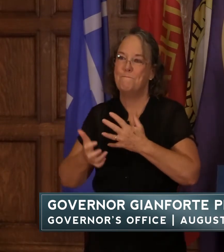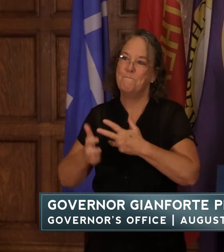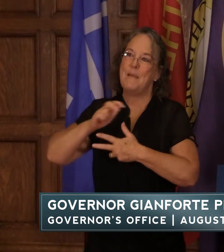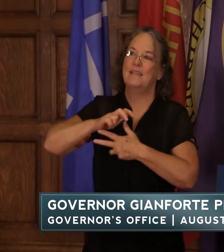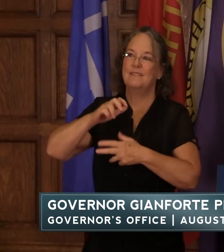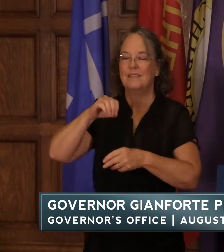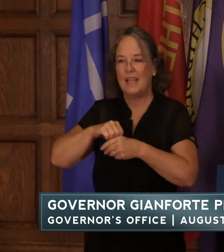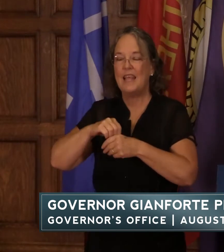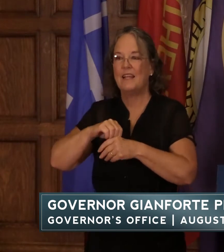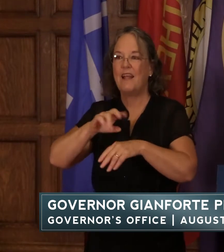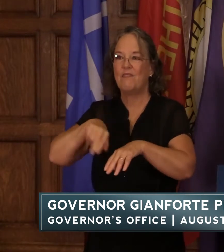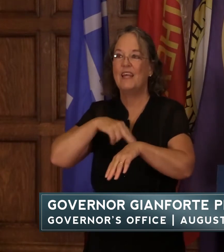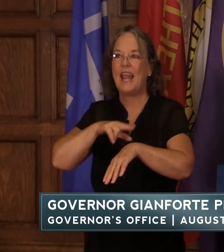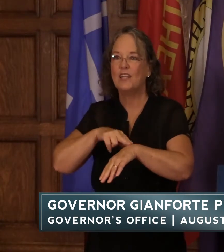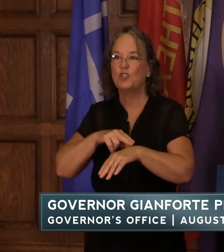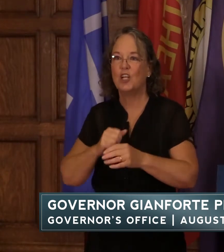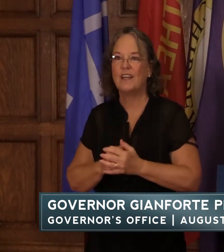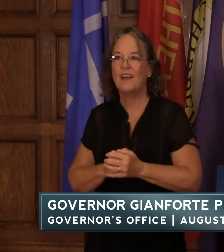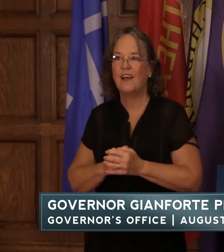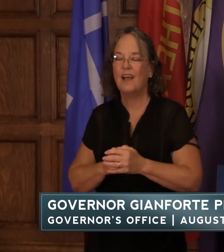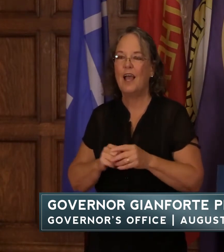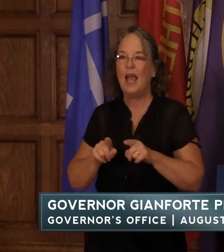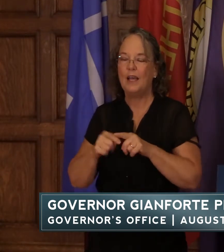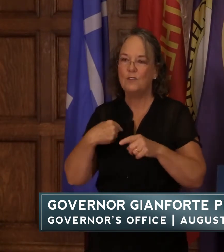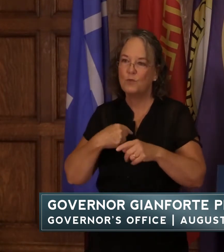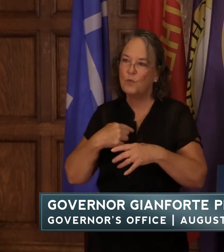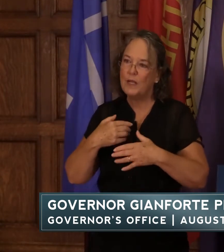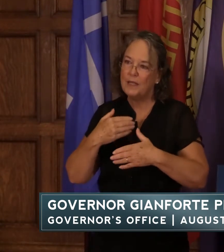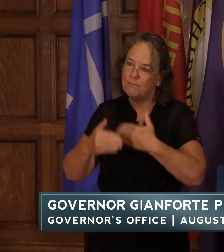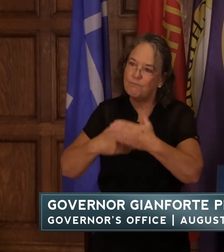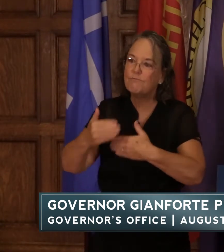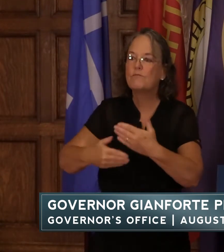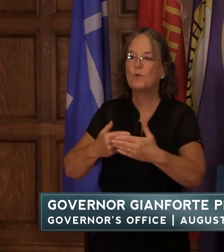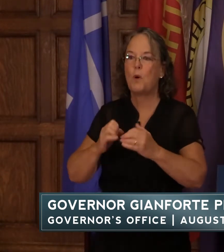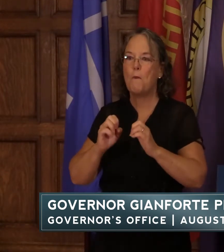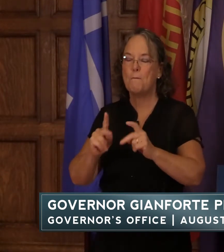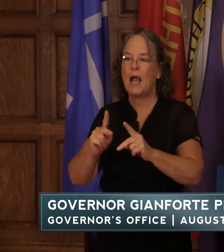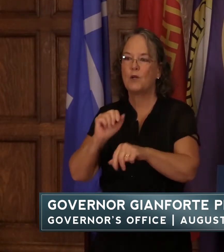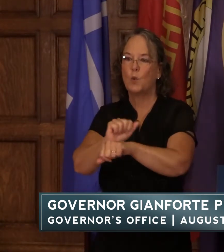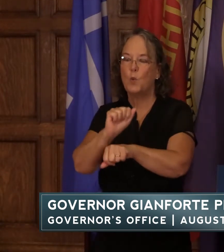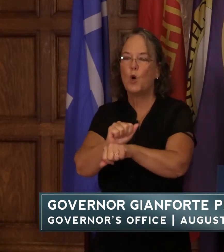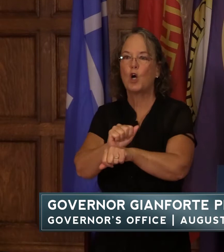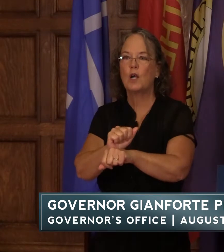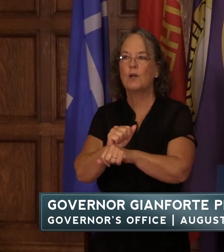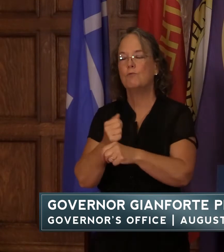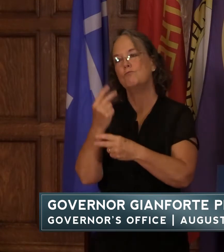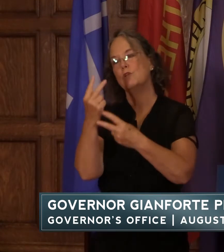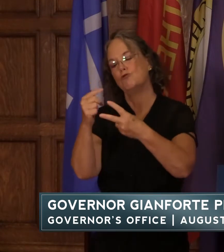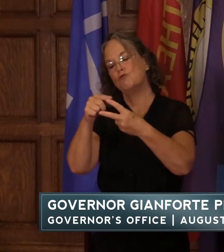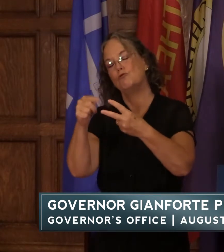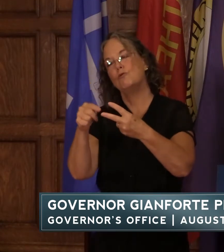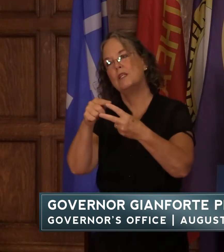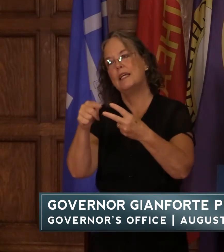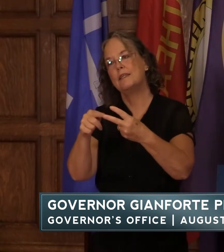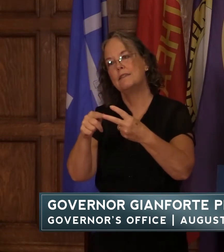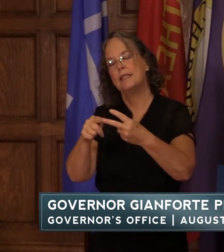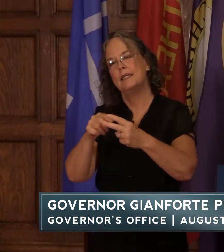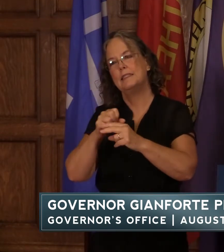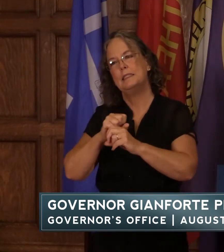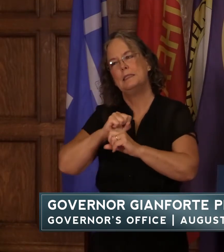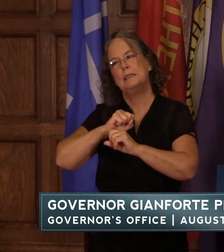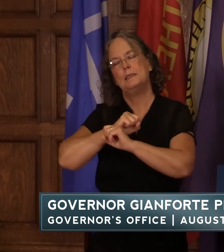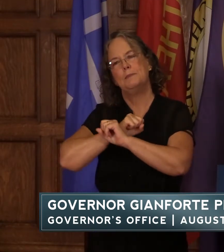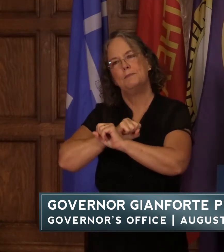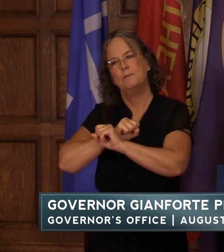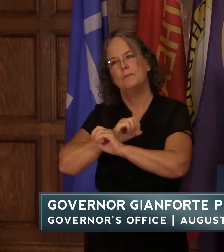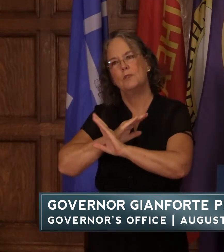and as we get our economy going again and get montanans back to work there are two elements that hold us back from a